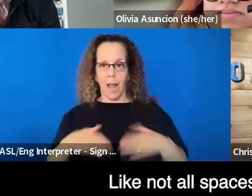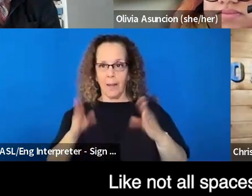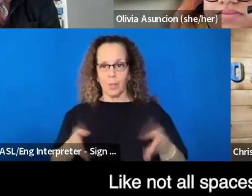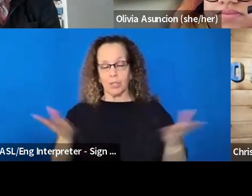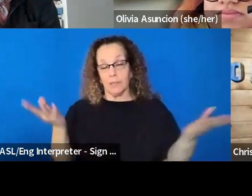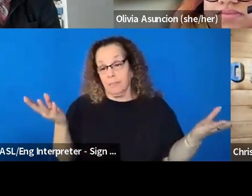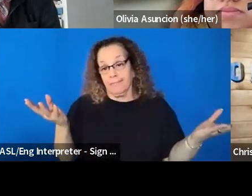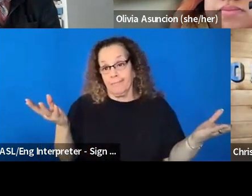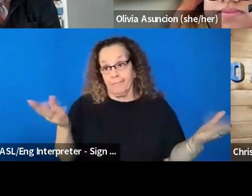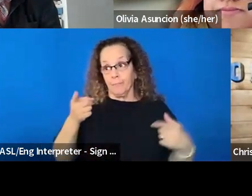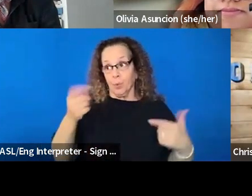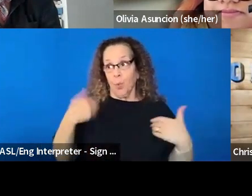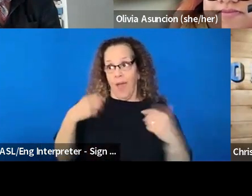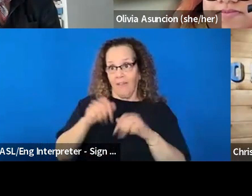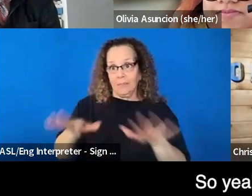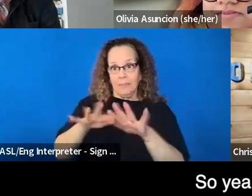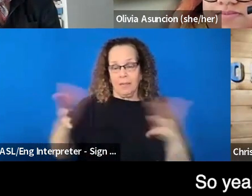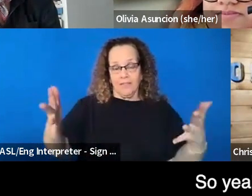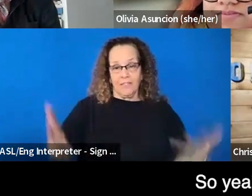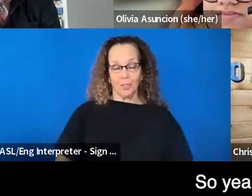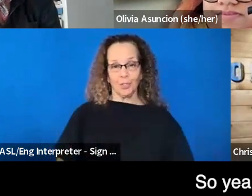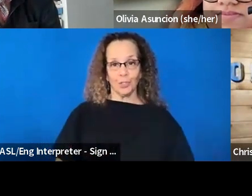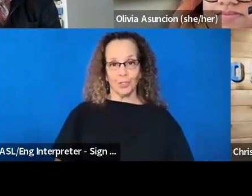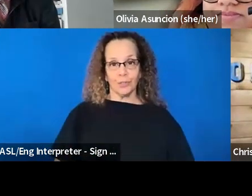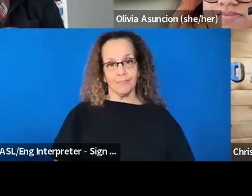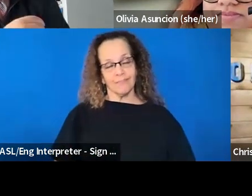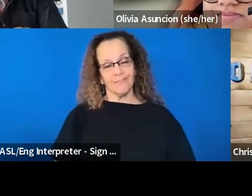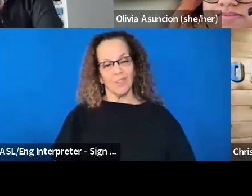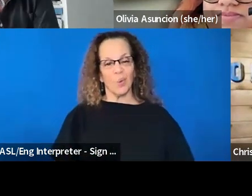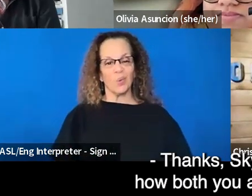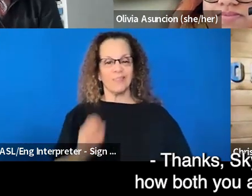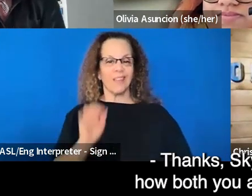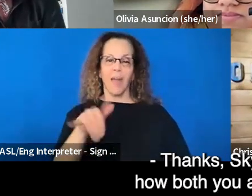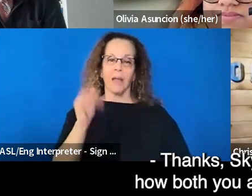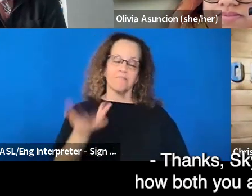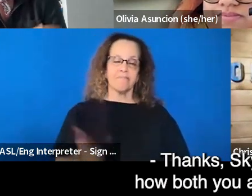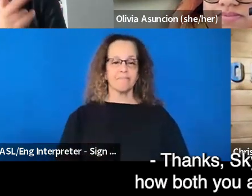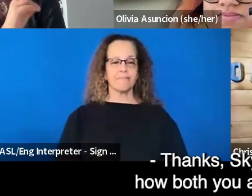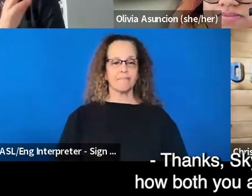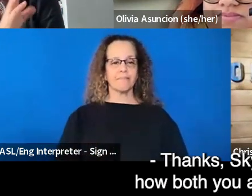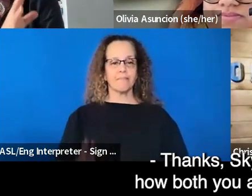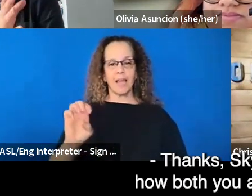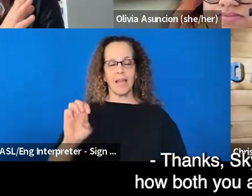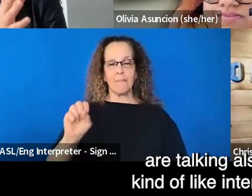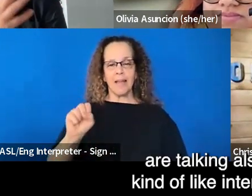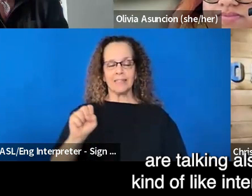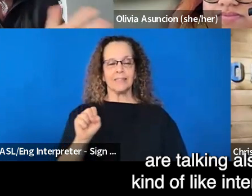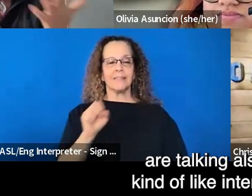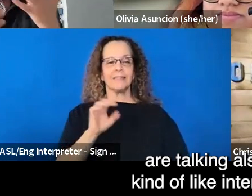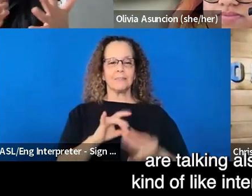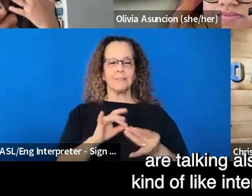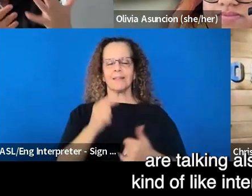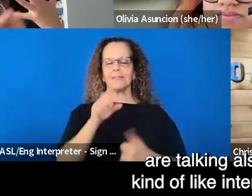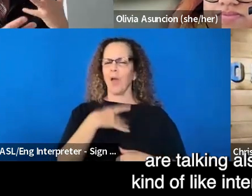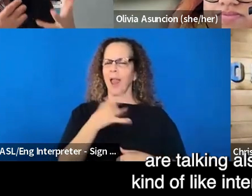are for you. So, so yeah. Um, thanks, Scott. I love how both you and Olivia are